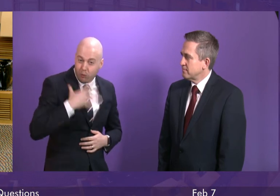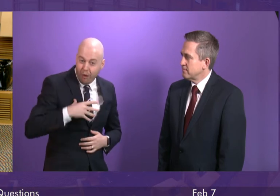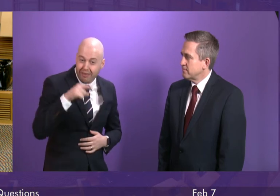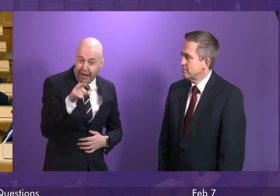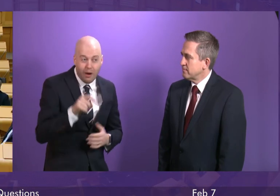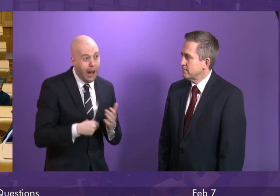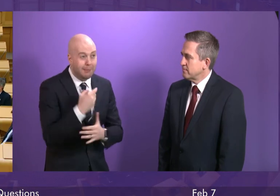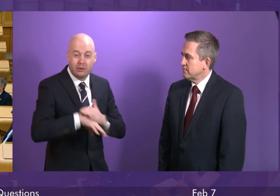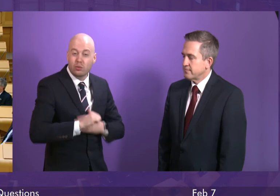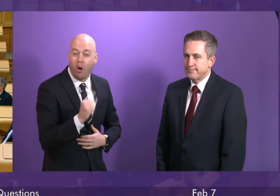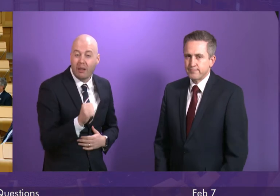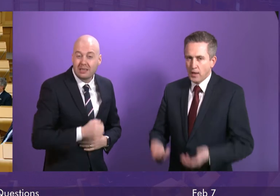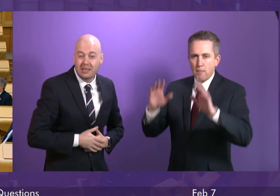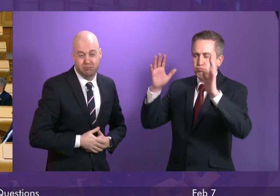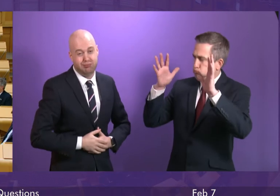on Scotland.